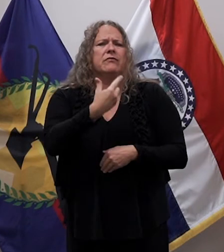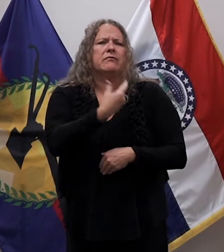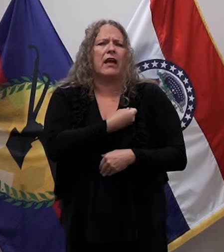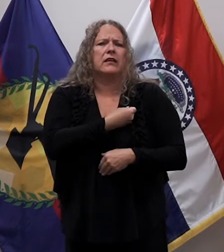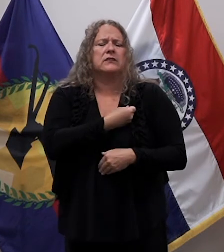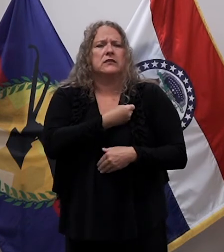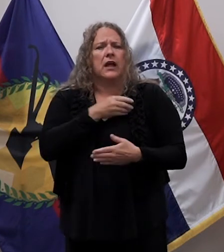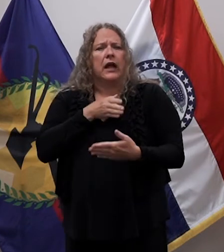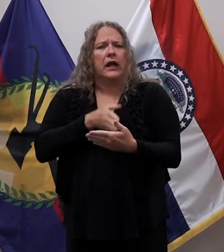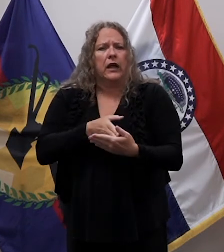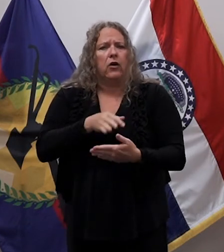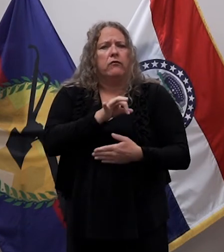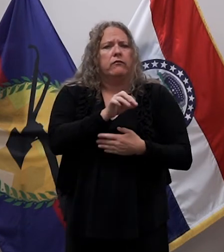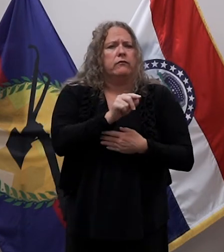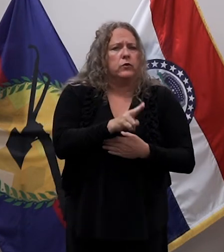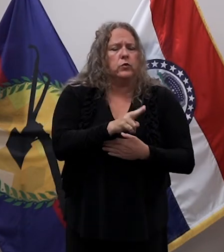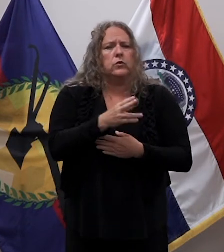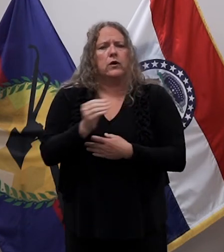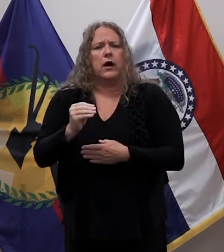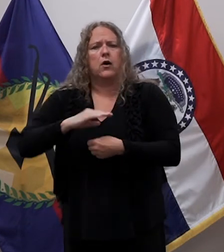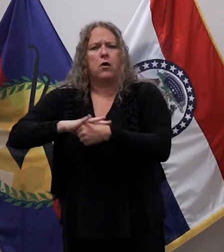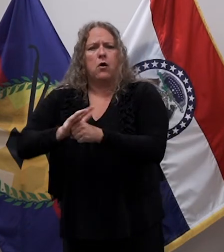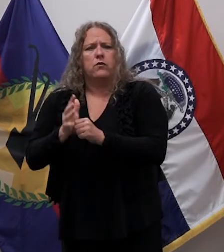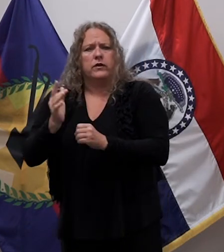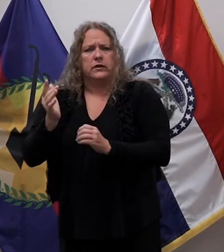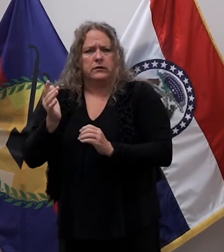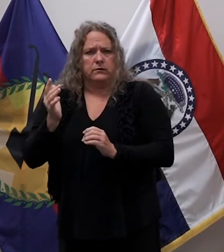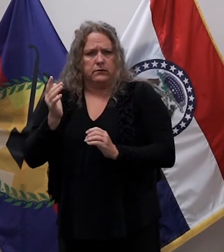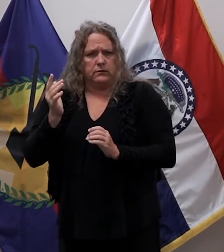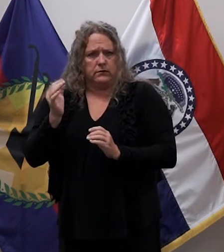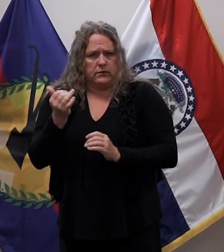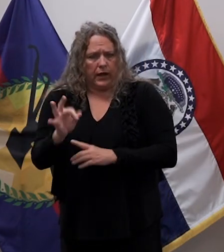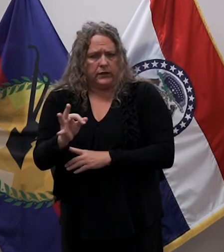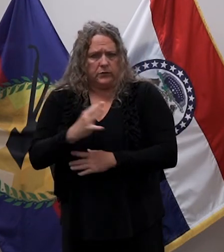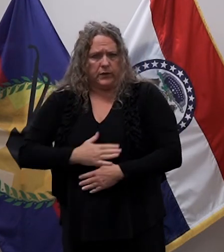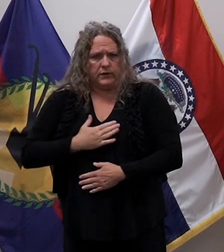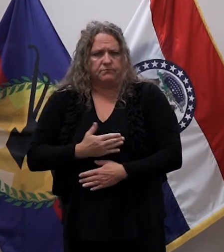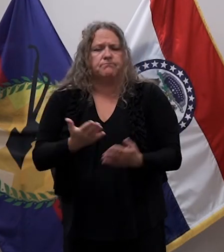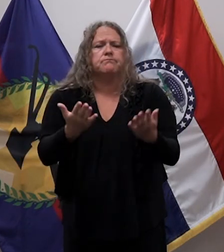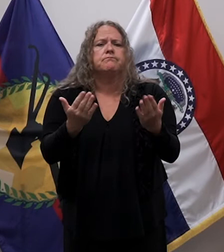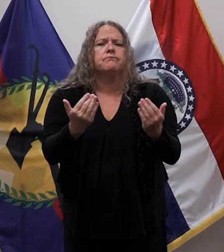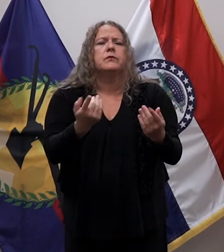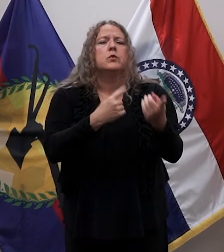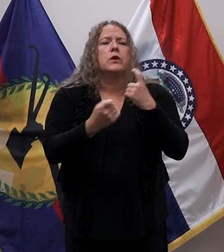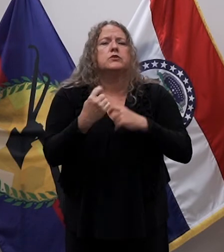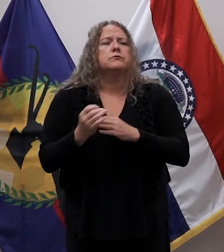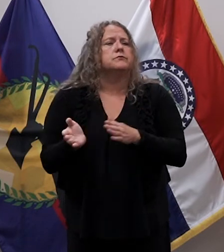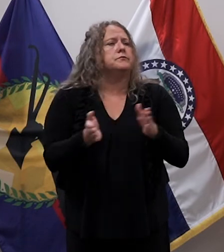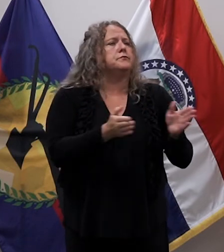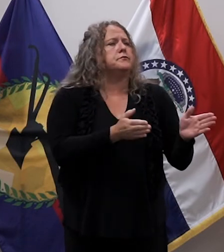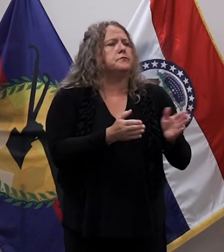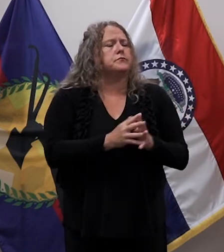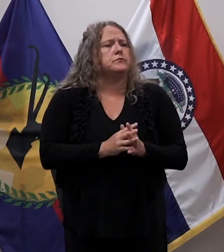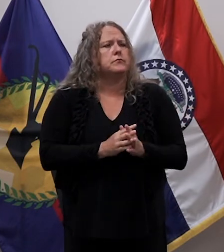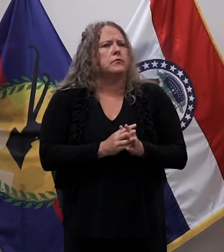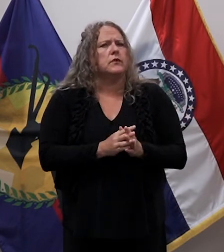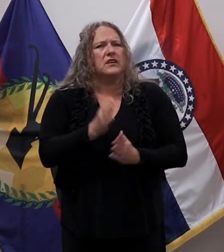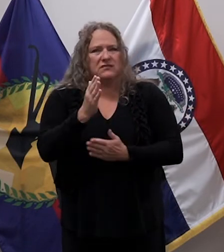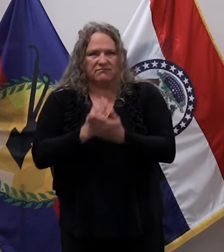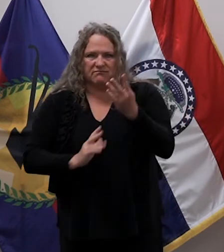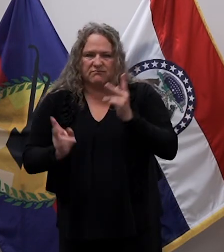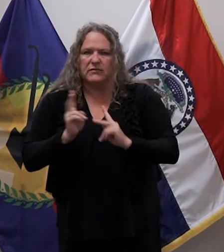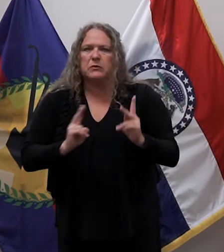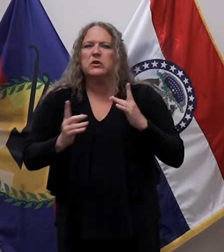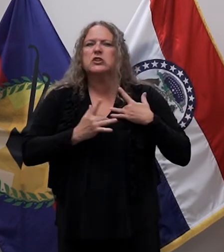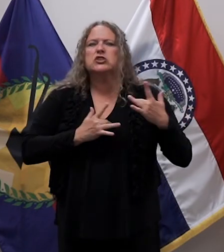And I'm happy to take any questions. So we got some reports, some people concerned when you were at an event this weekend at the